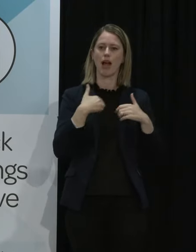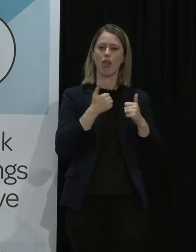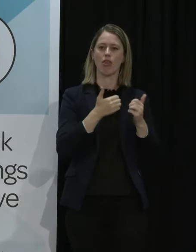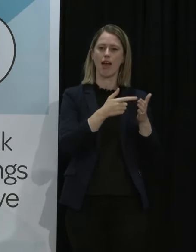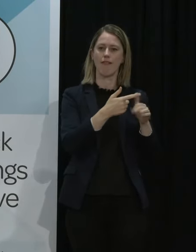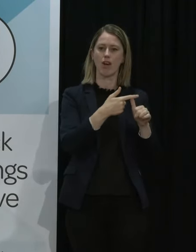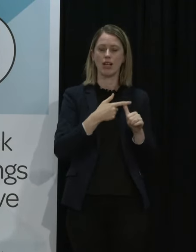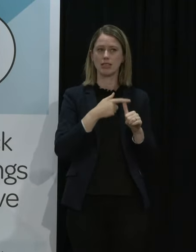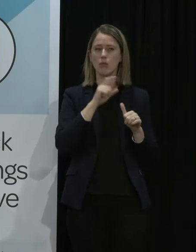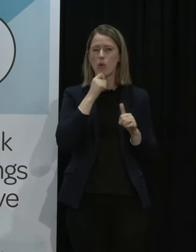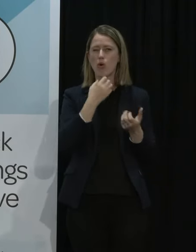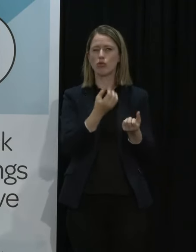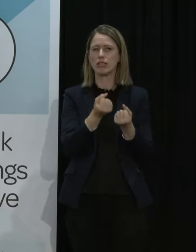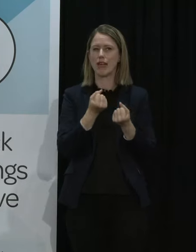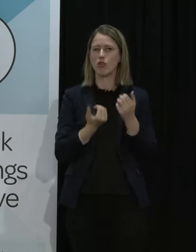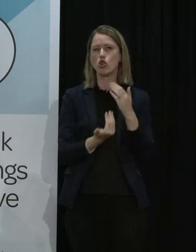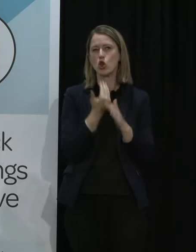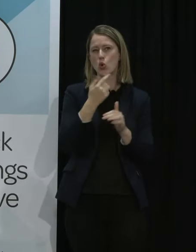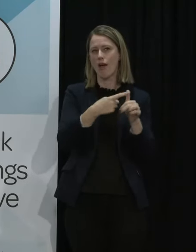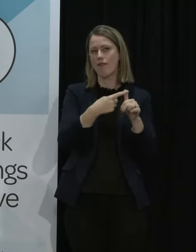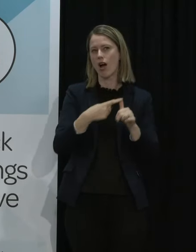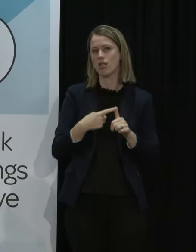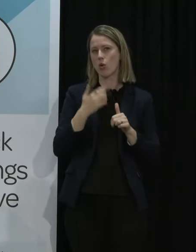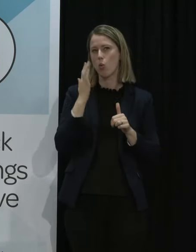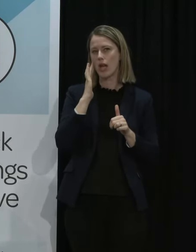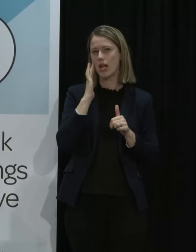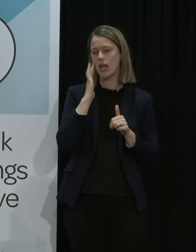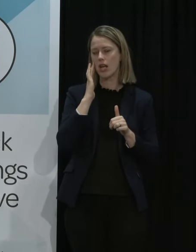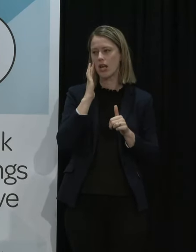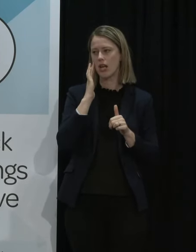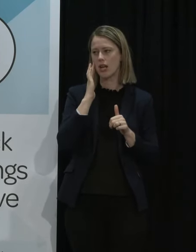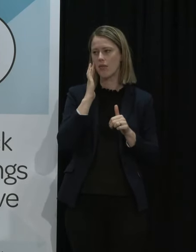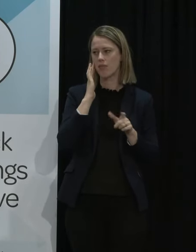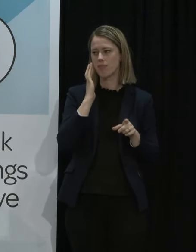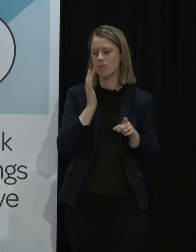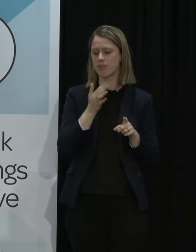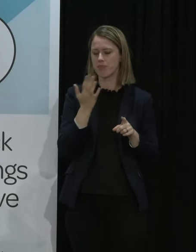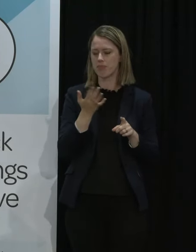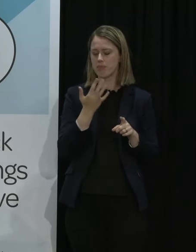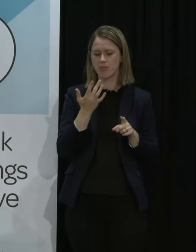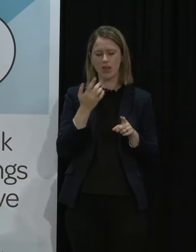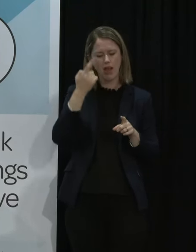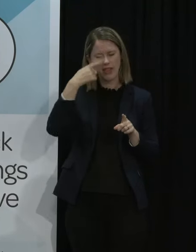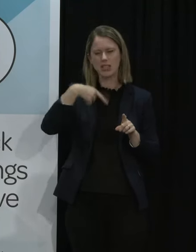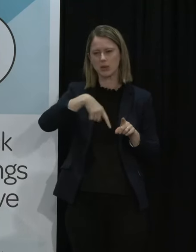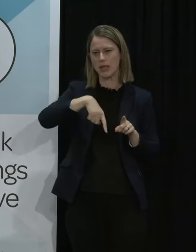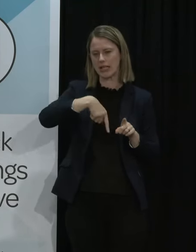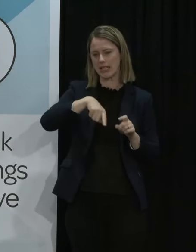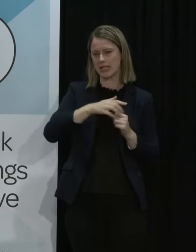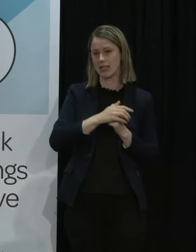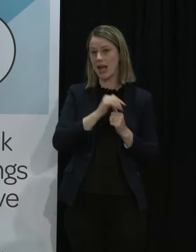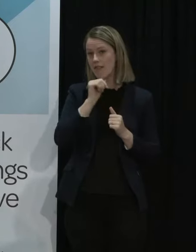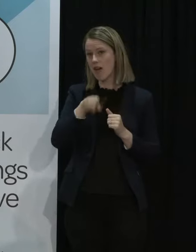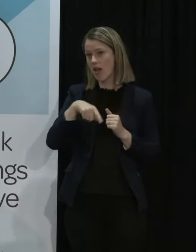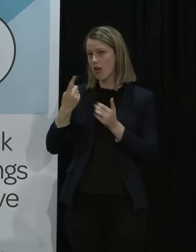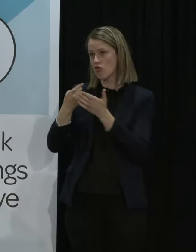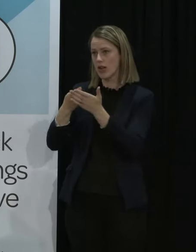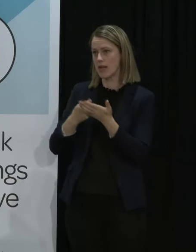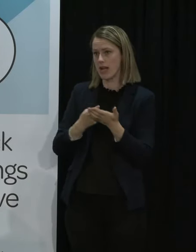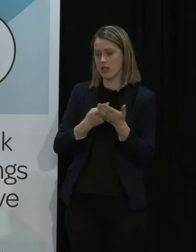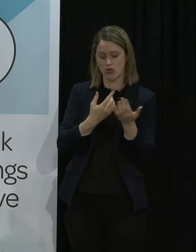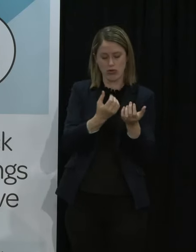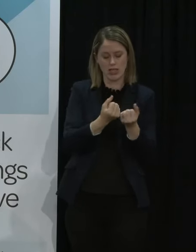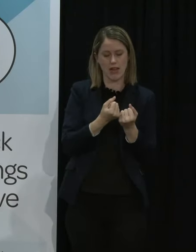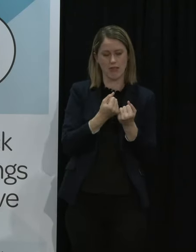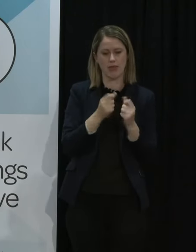are expecting to receive renewed public health advice and Omicron I believe this week and if any further recommendations are